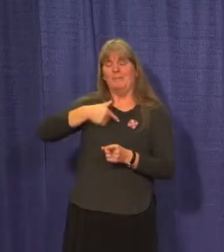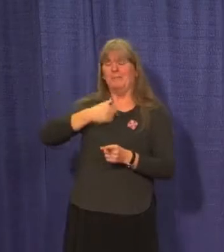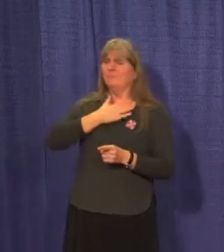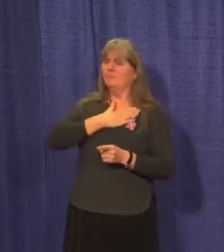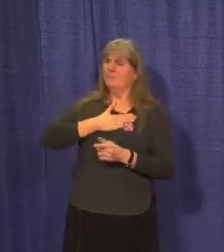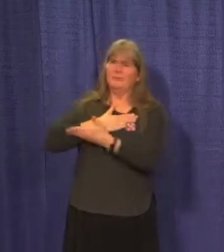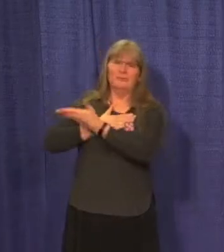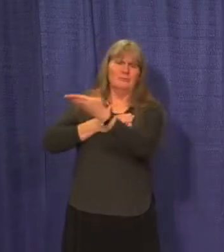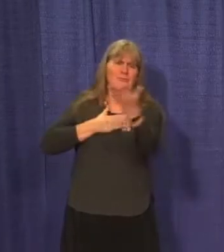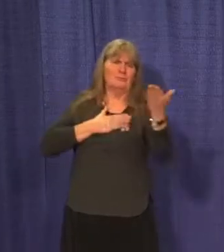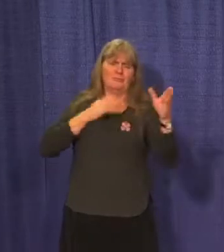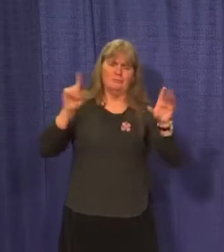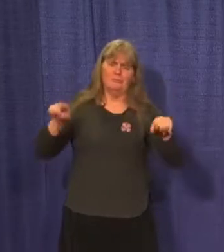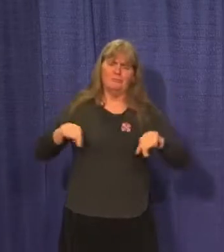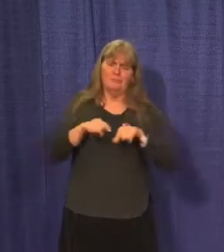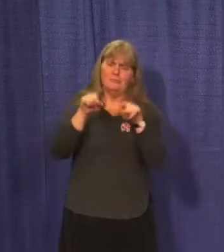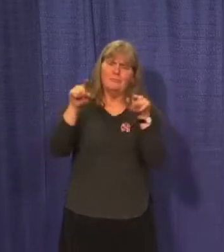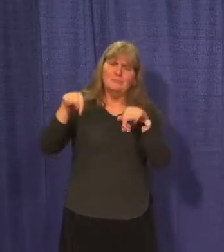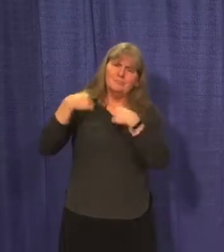all that you have done.